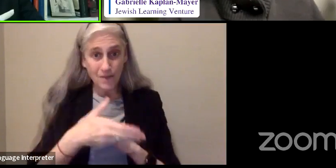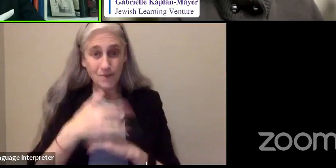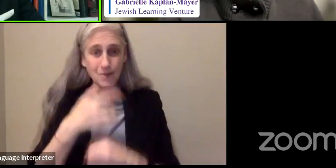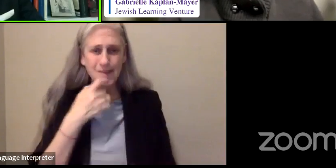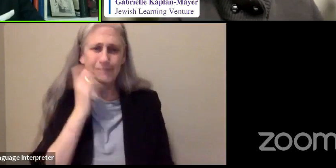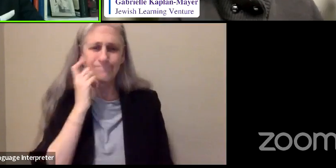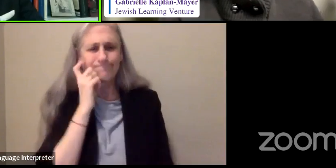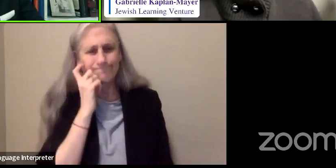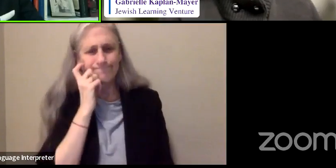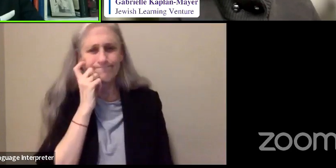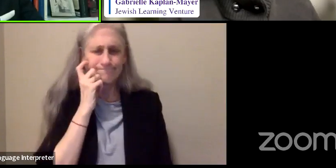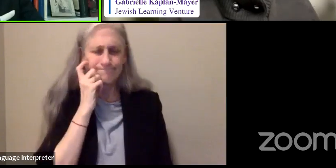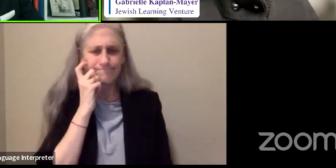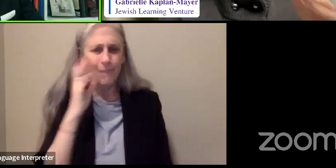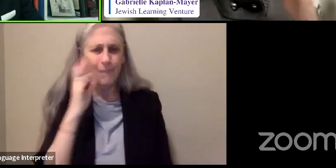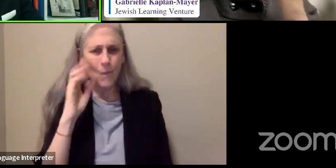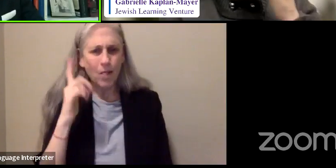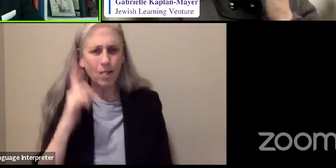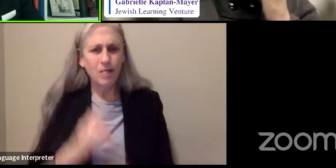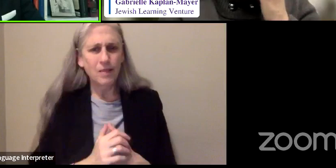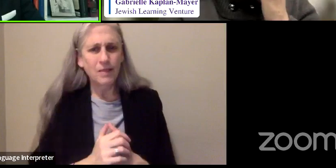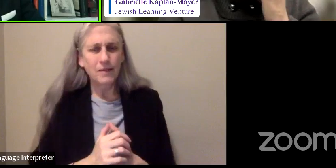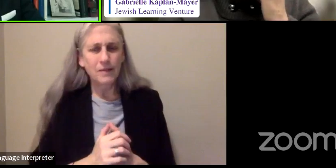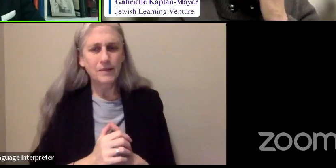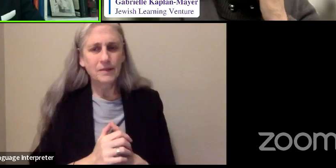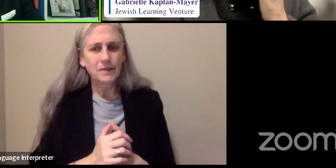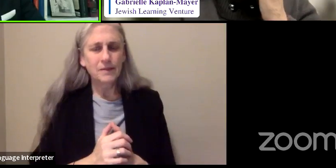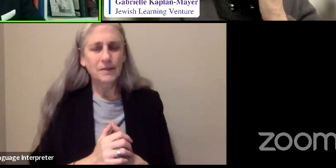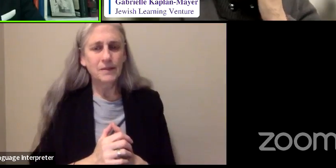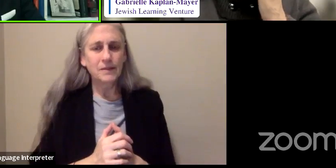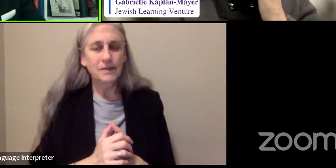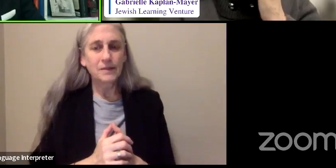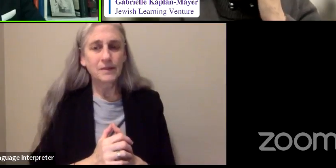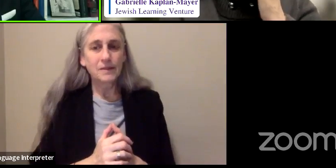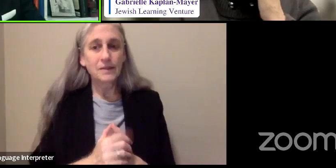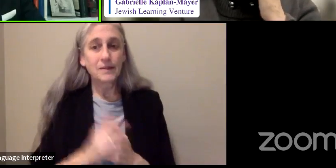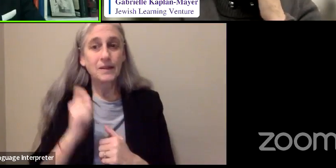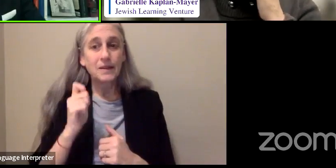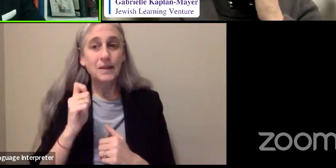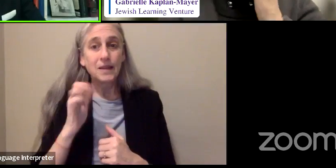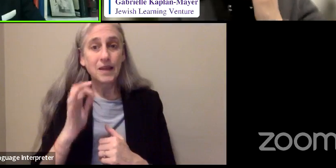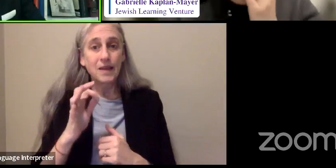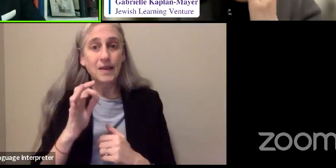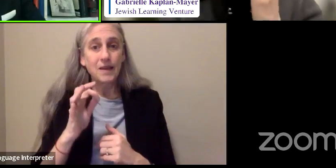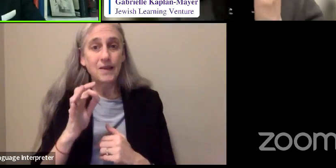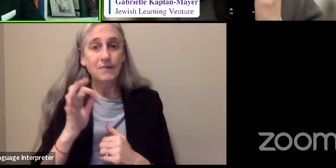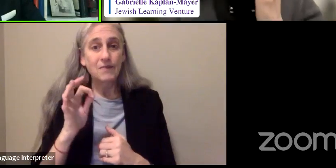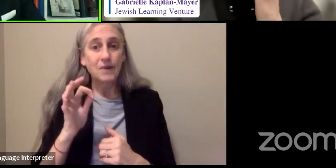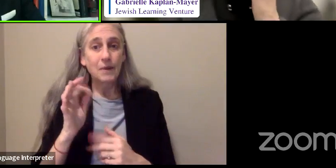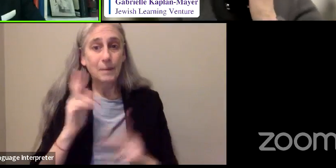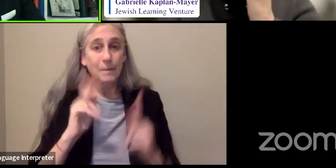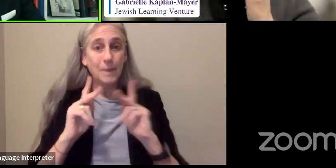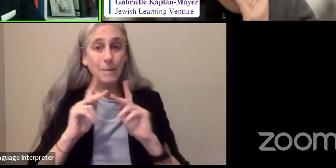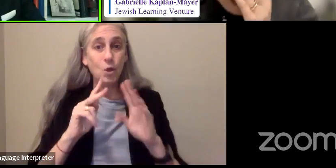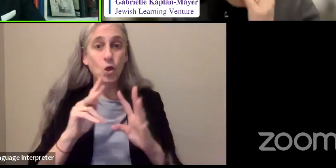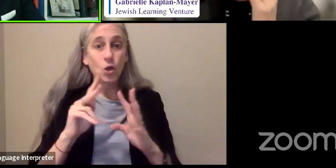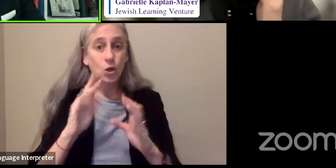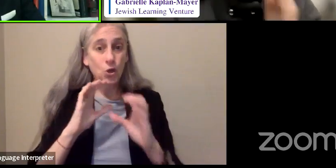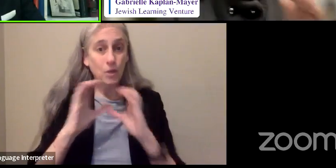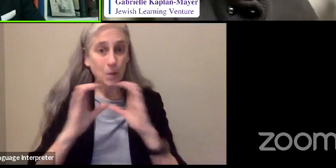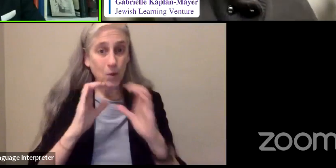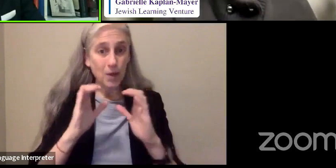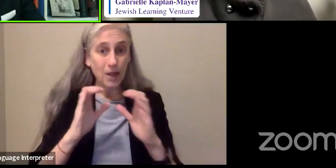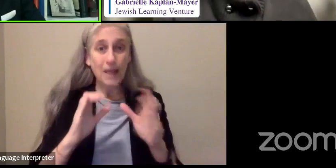I reasoned that if we'd been communicating principally by speaking and listening